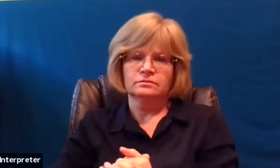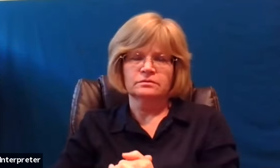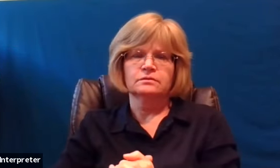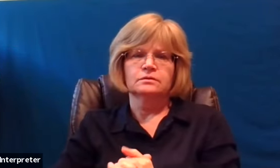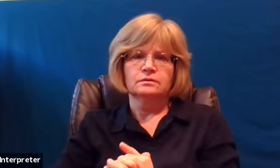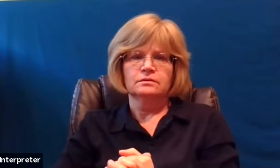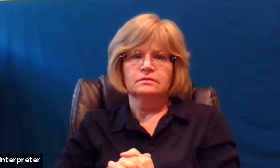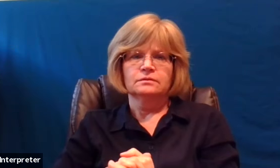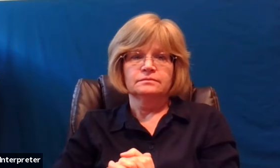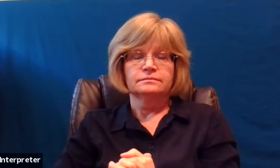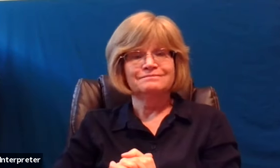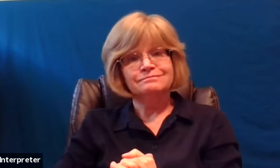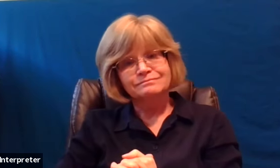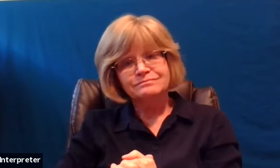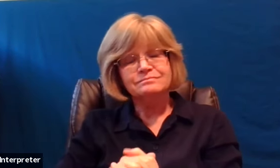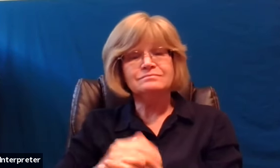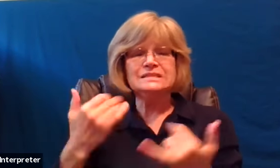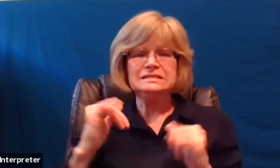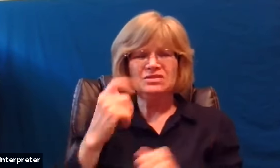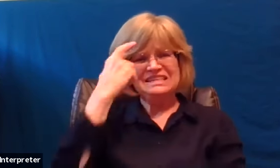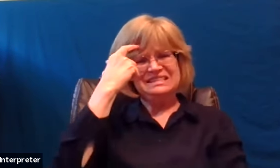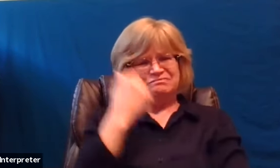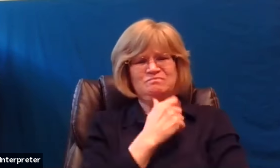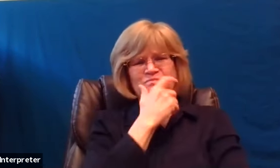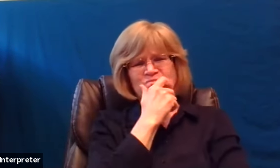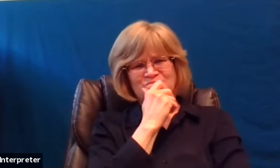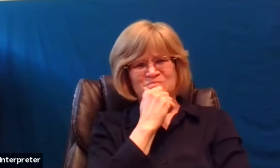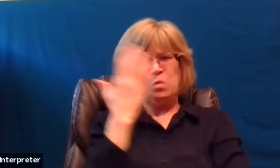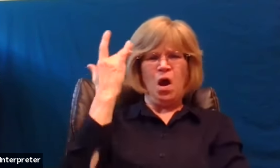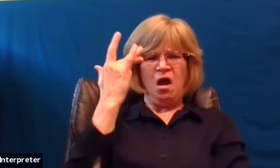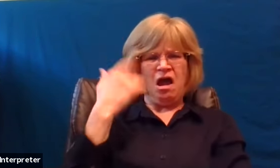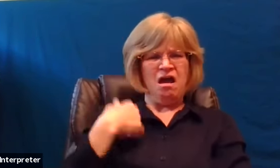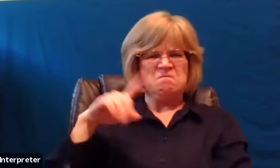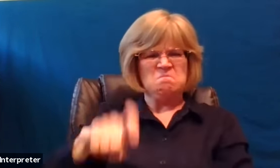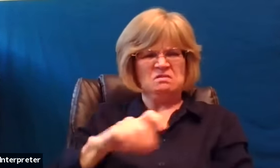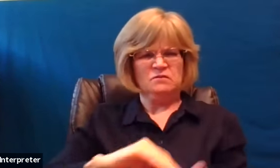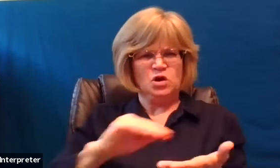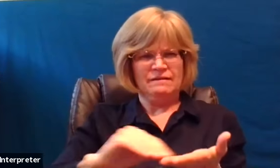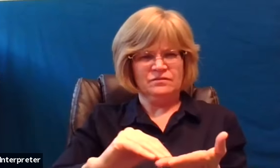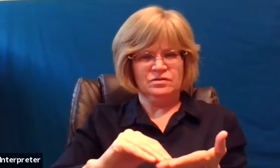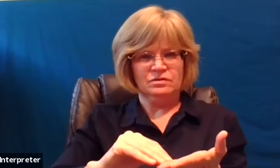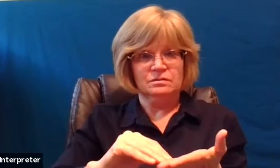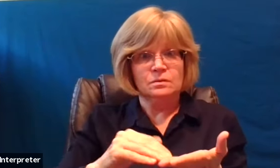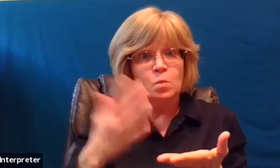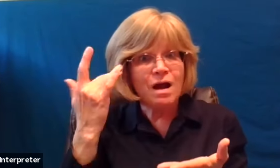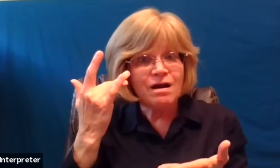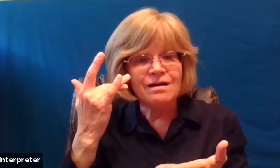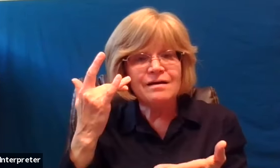and if you're still wondering well again why why must we forgive because we who receive